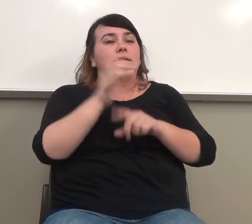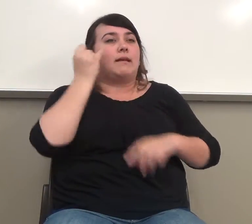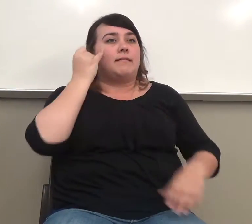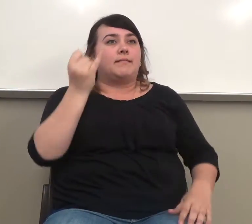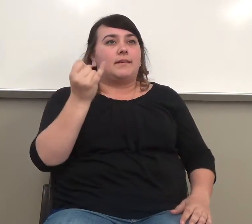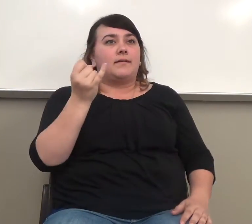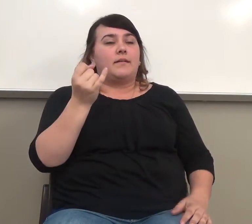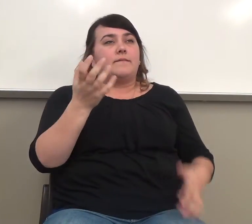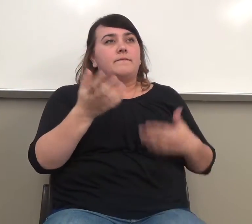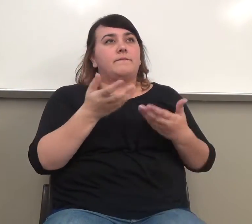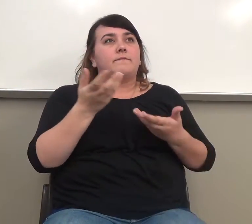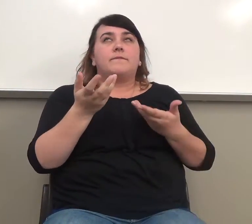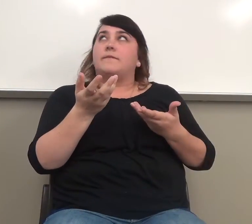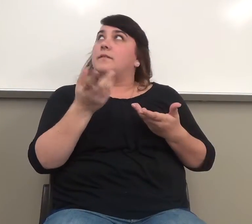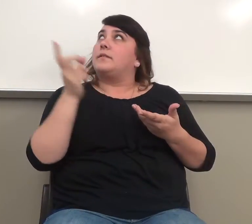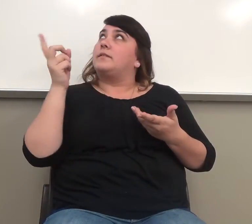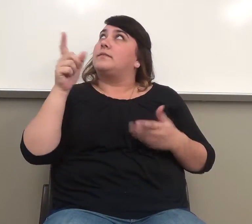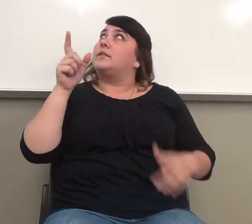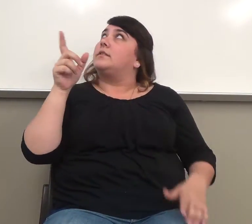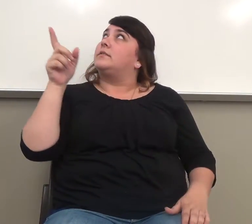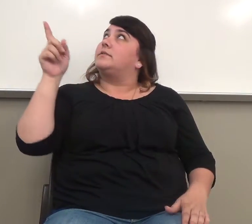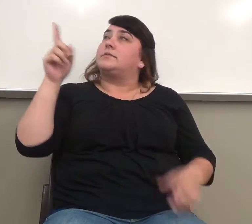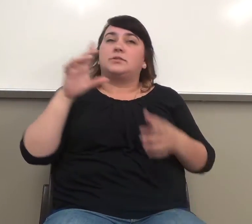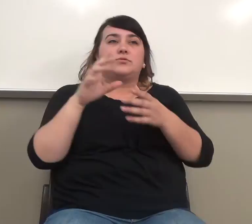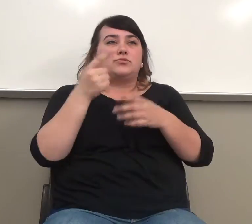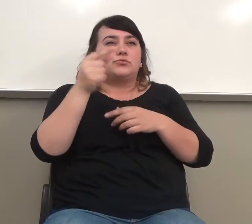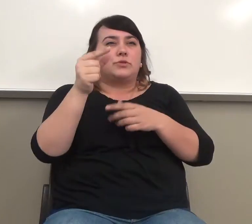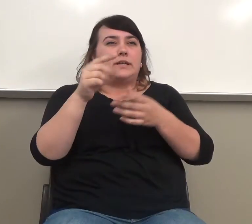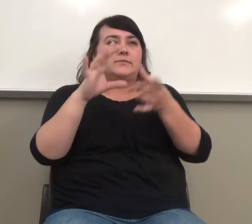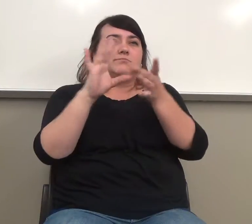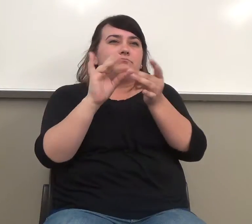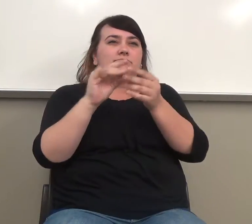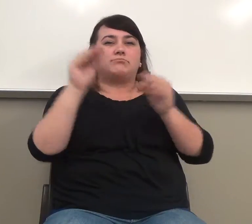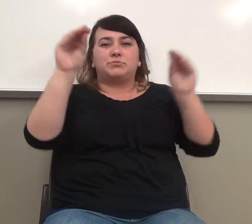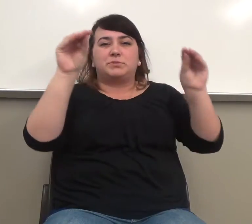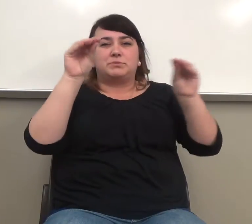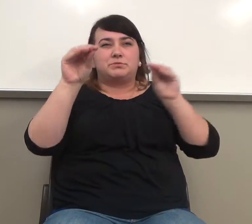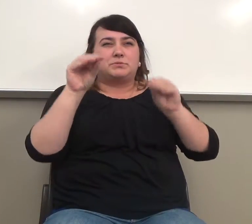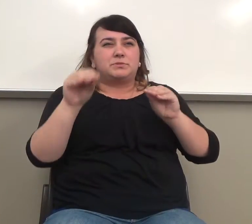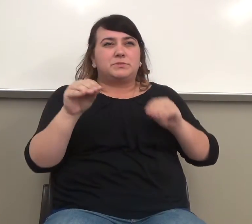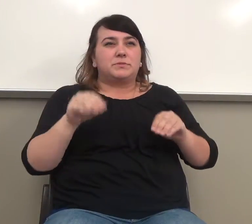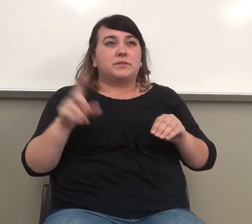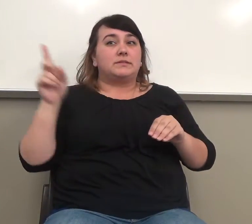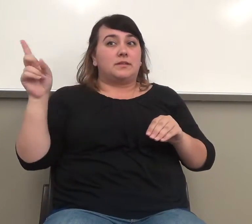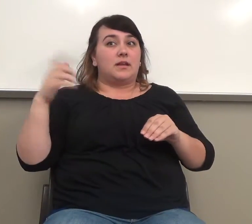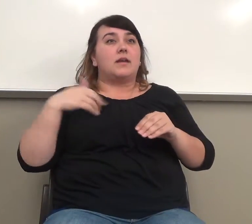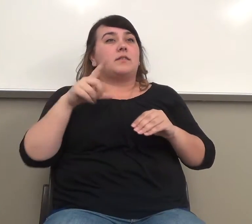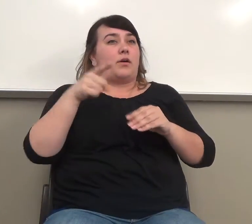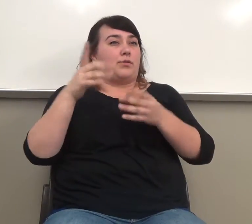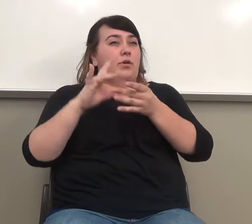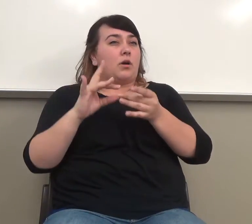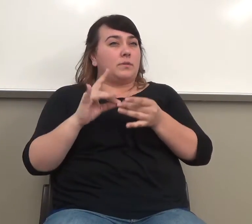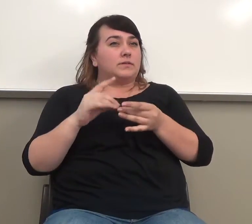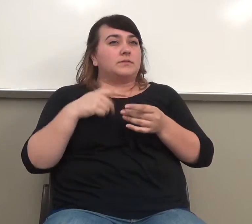the little green marks over here. Okay, this guy has some other stuff. We have punctuation.